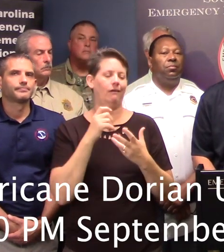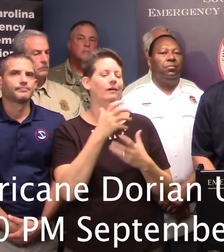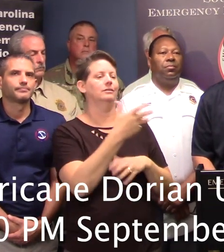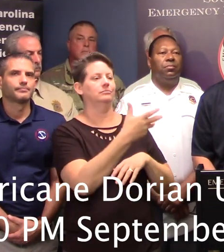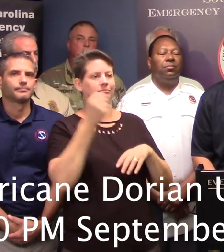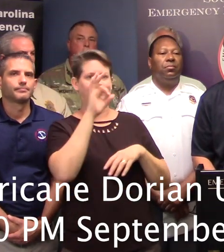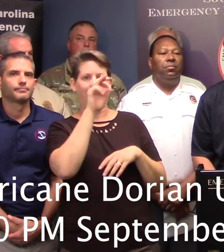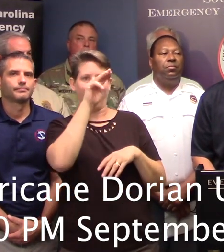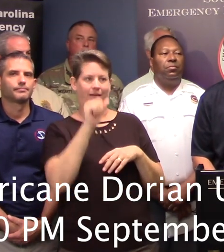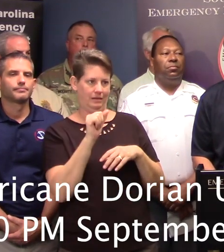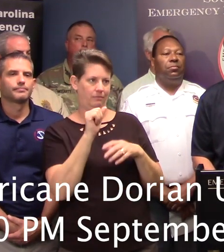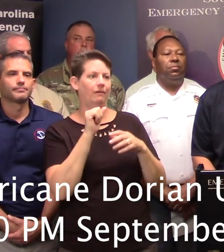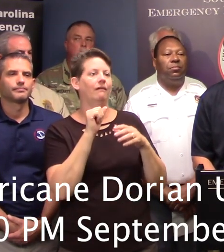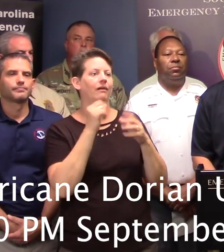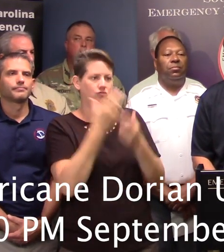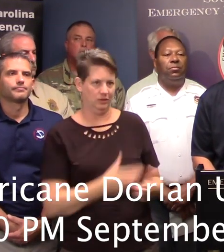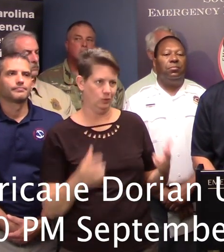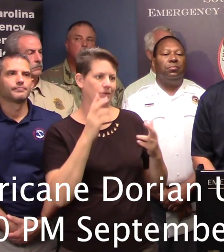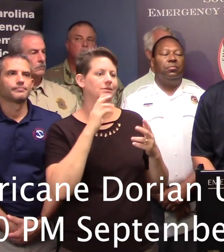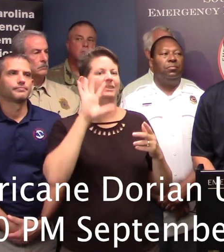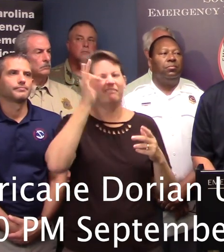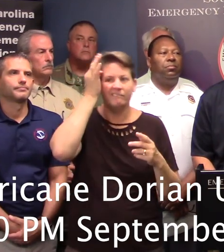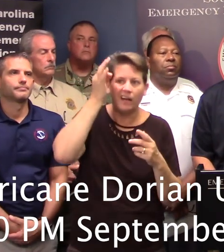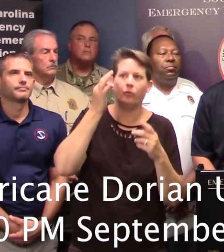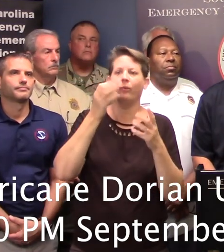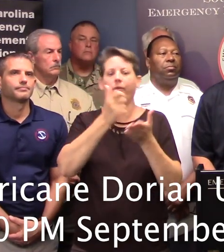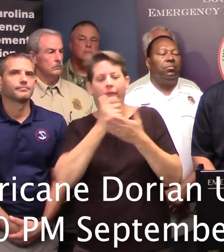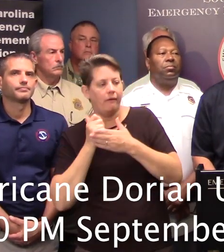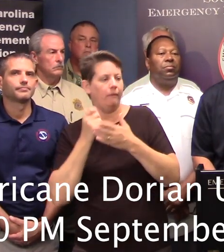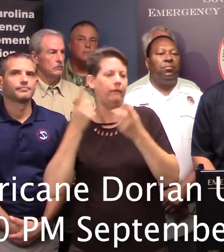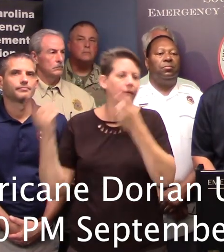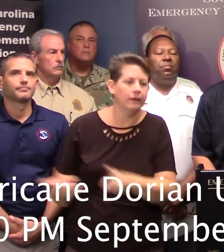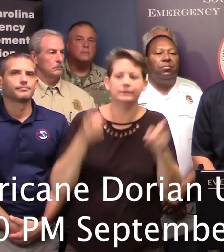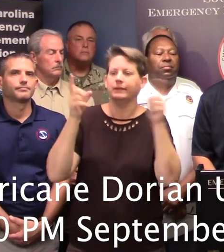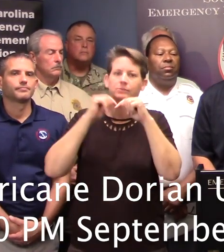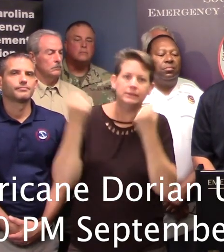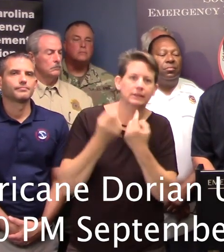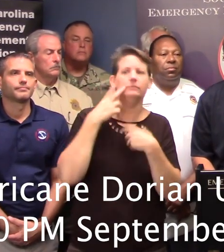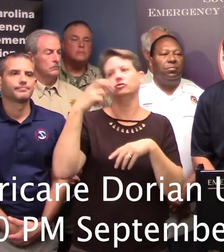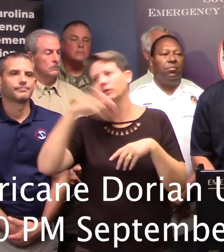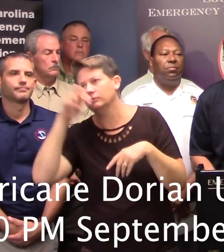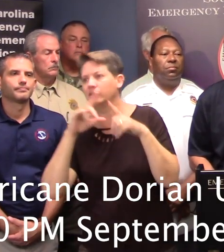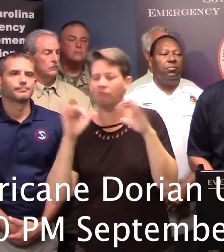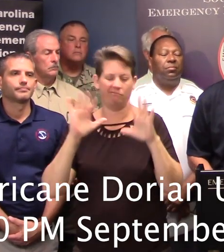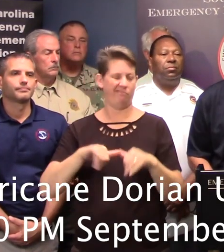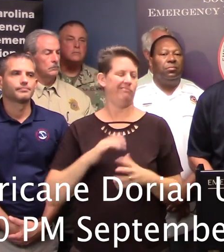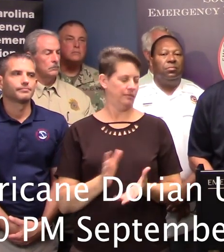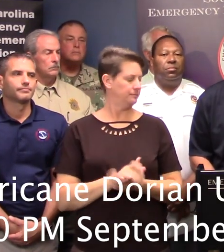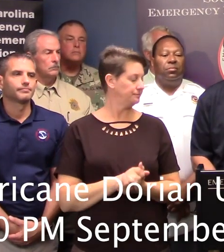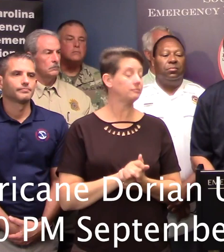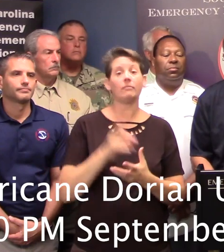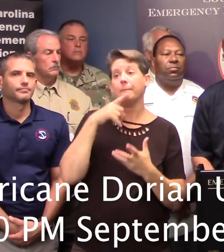directs federal assistance, you know, ranging from incident management teams to transportation. In the public